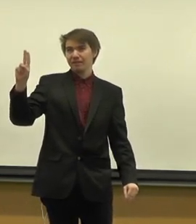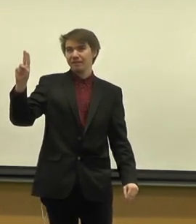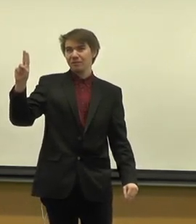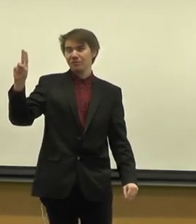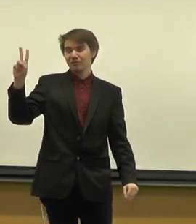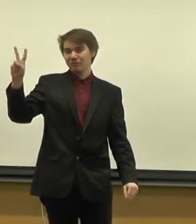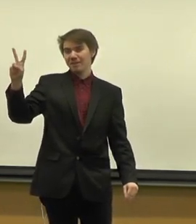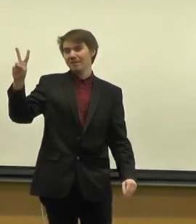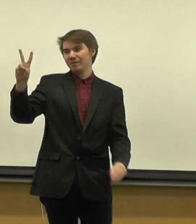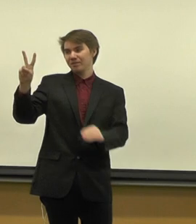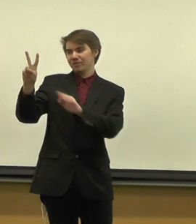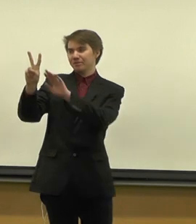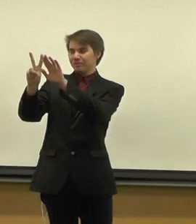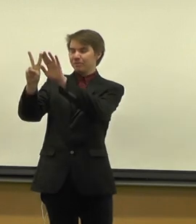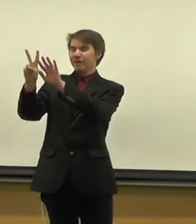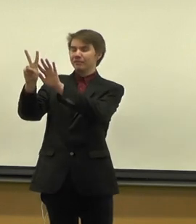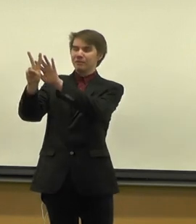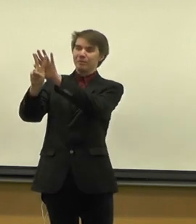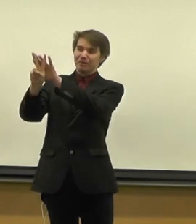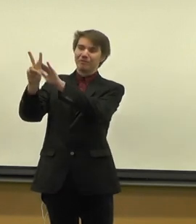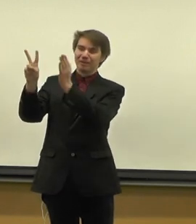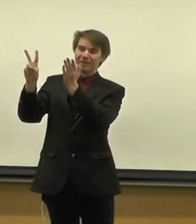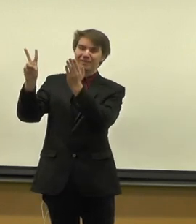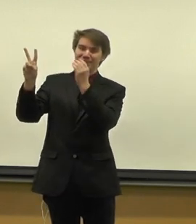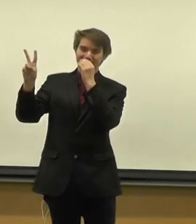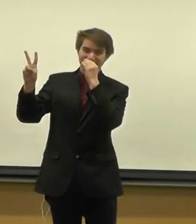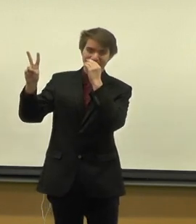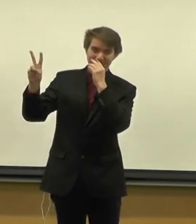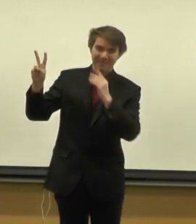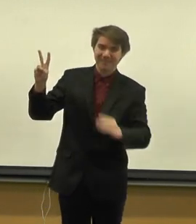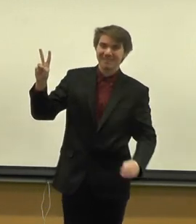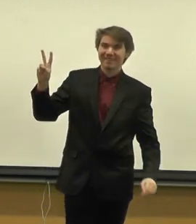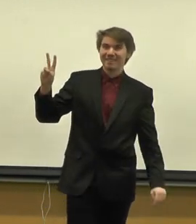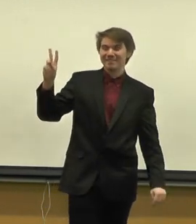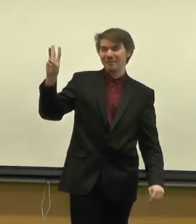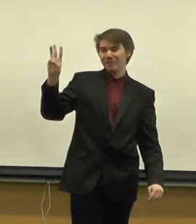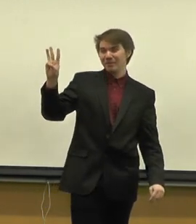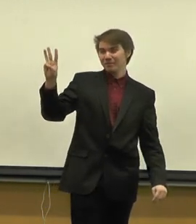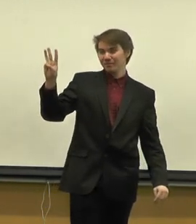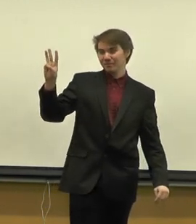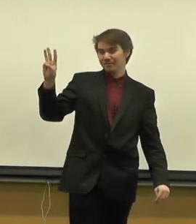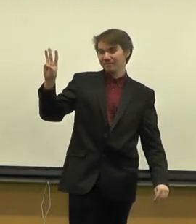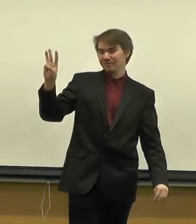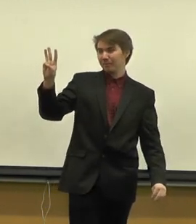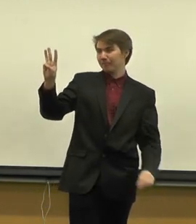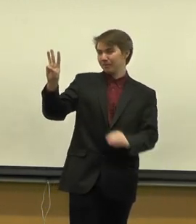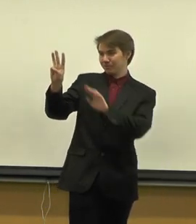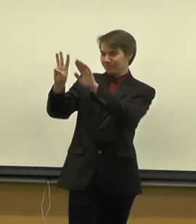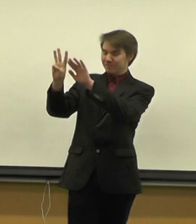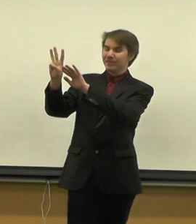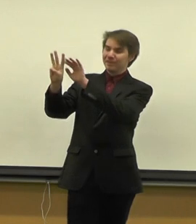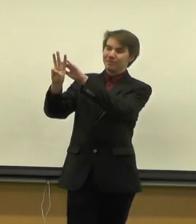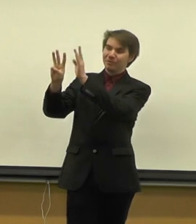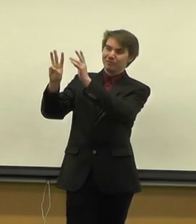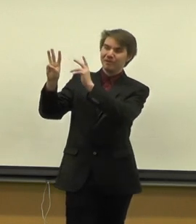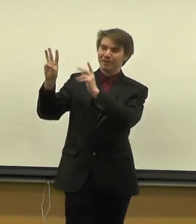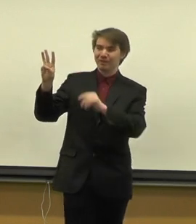V, you make a V with your fingers. W, just a W with your fingers.